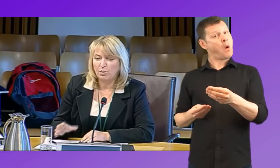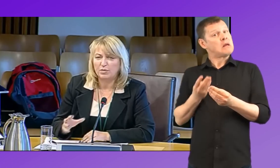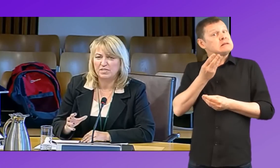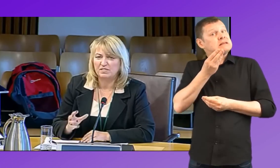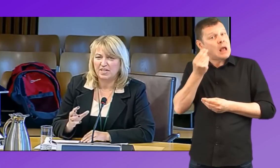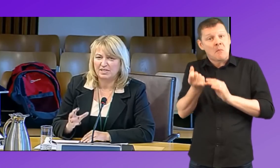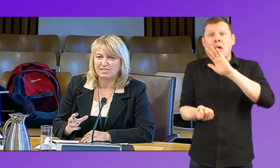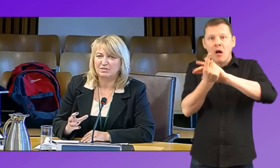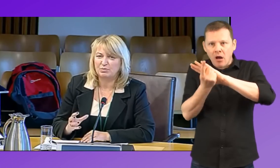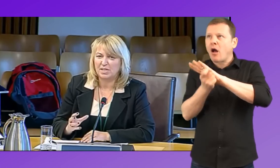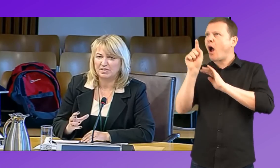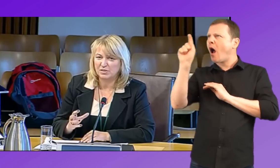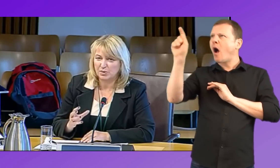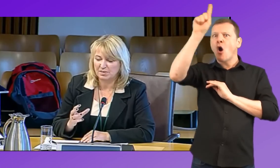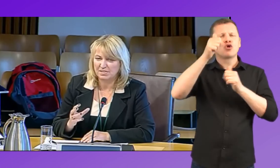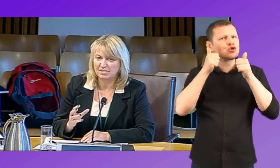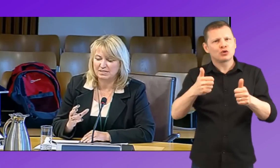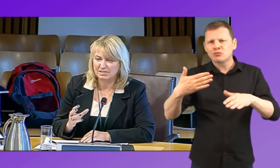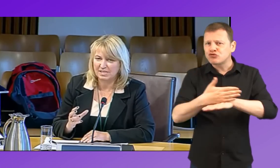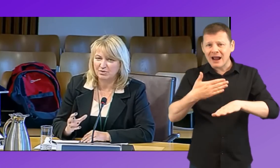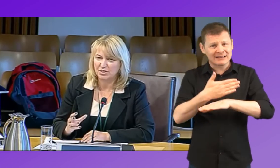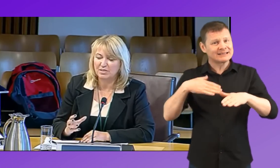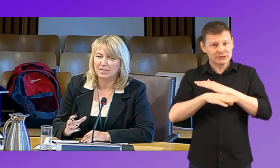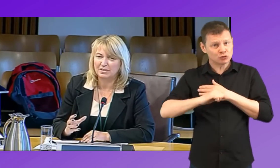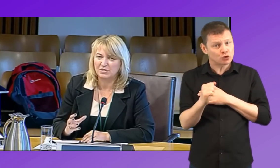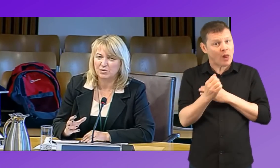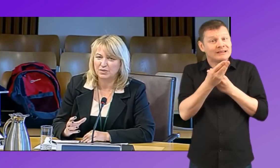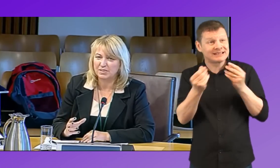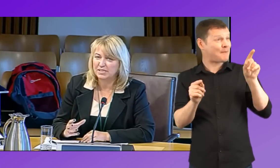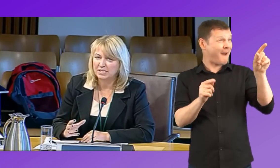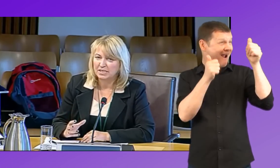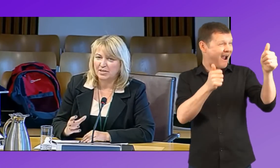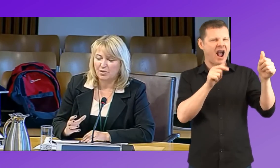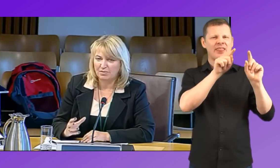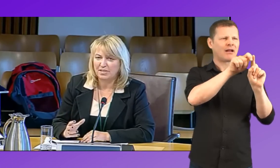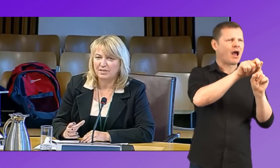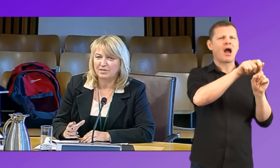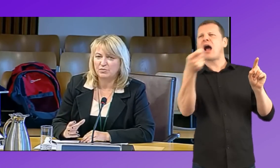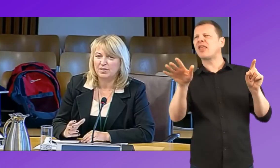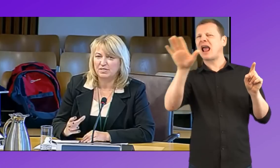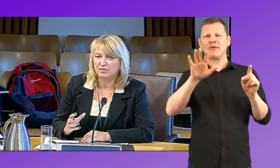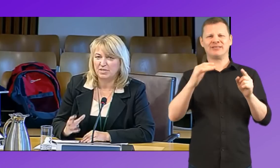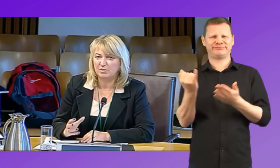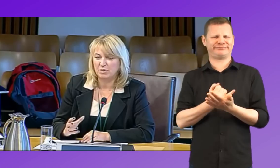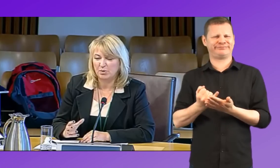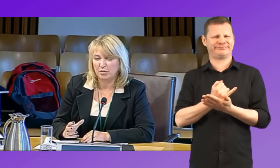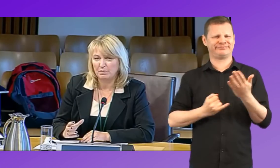pockets of excellent practice where this is done exceptionally well in Scotland and other areas where it's incredibly poor.